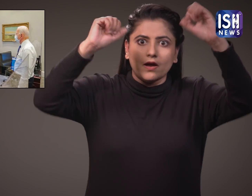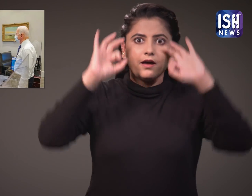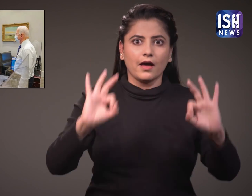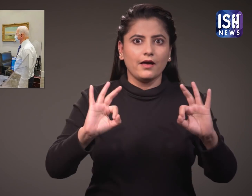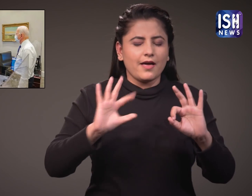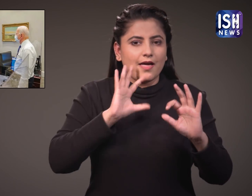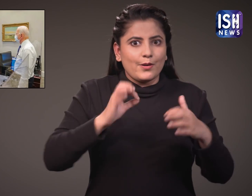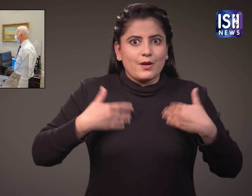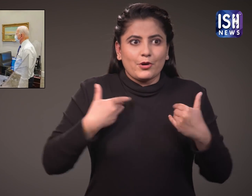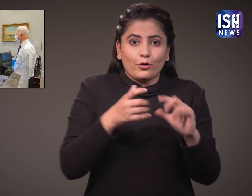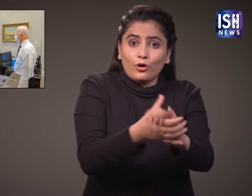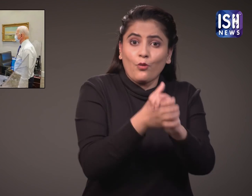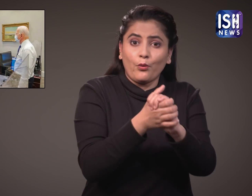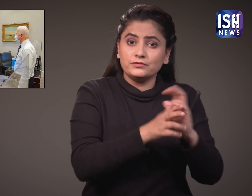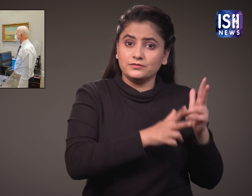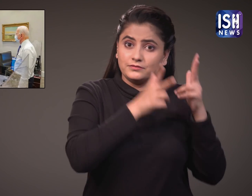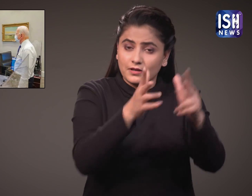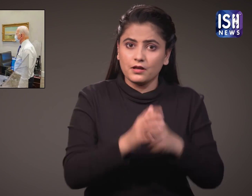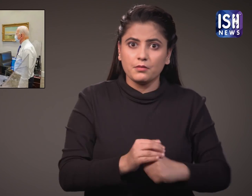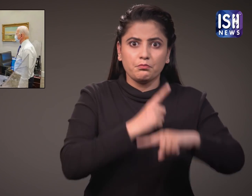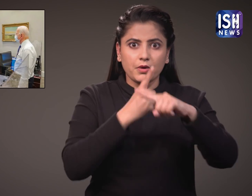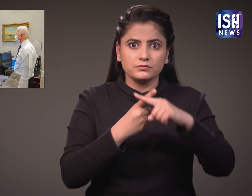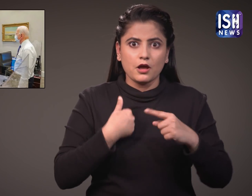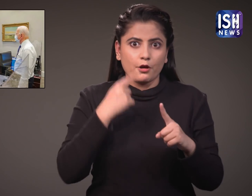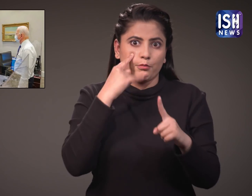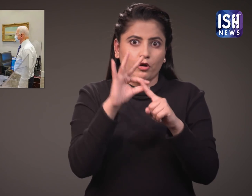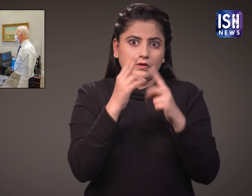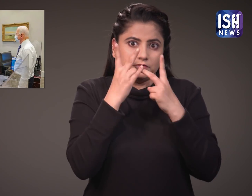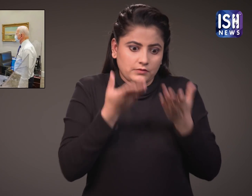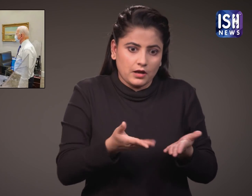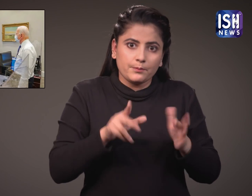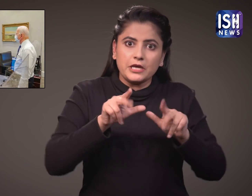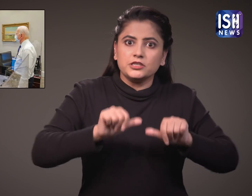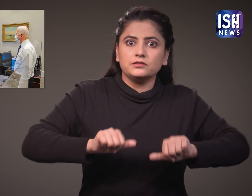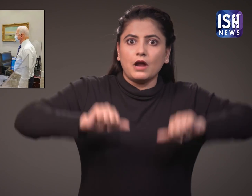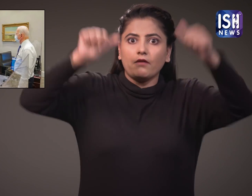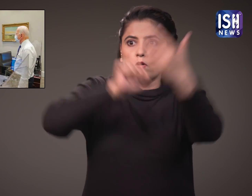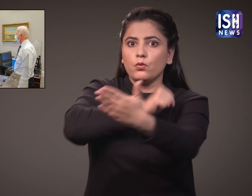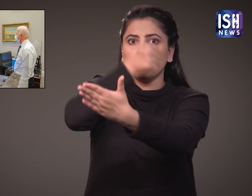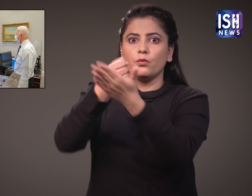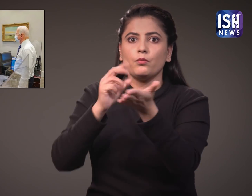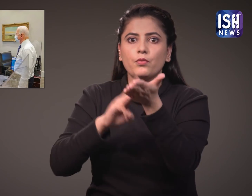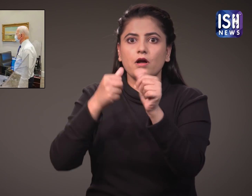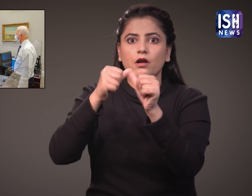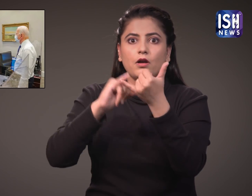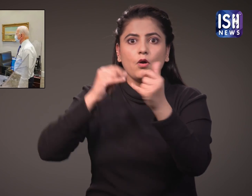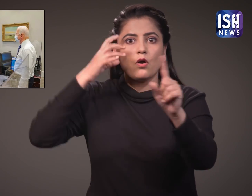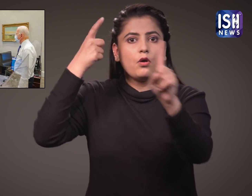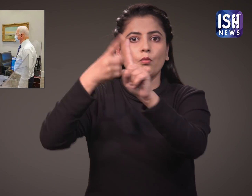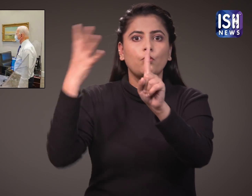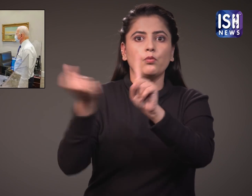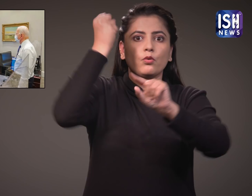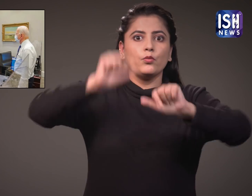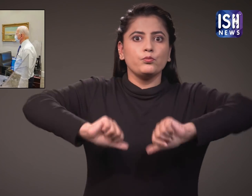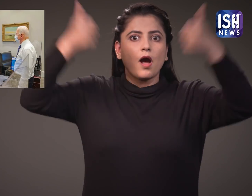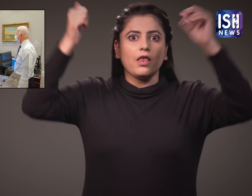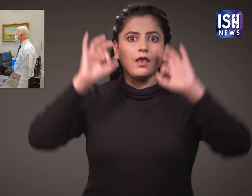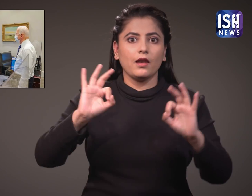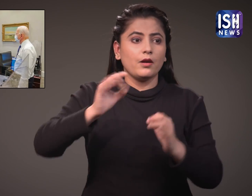and said that this is proof that with the power of science and American